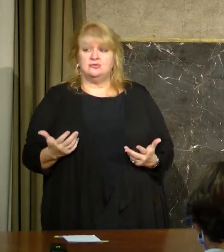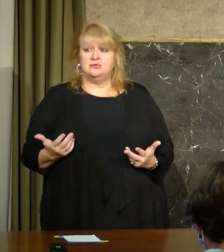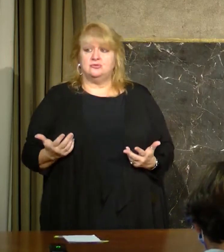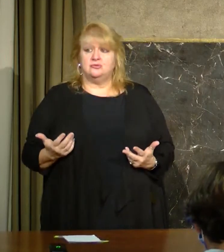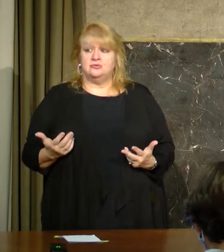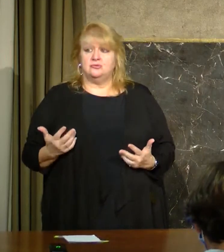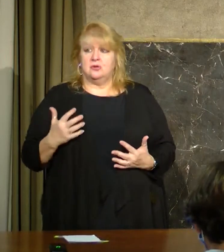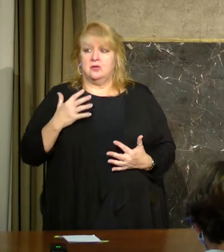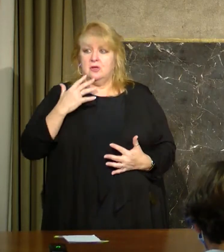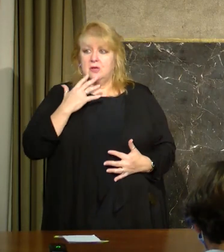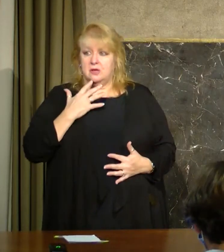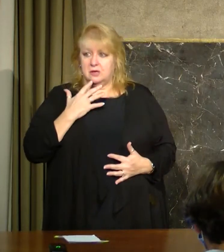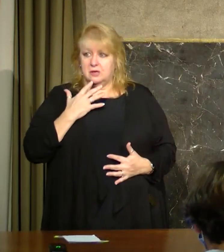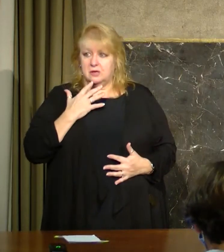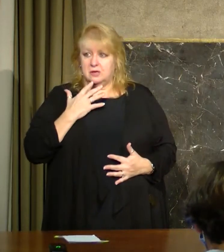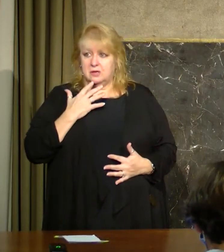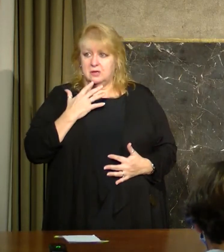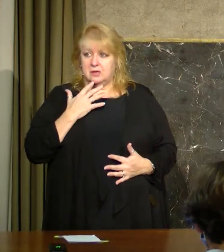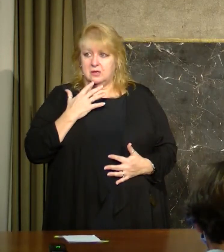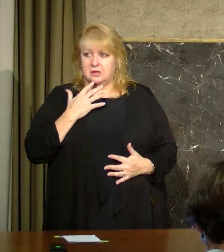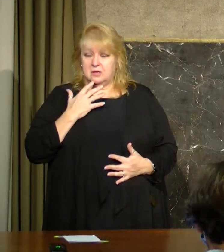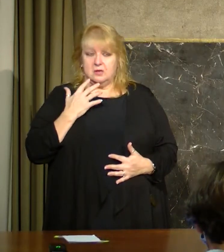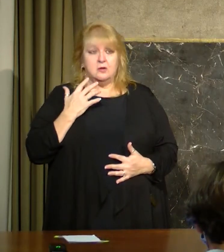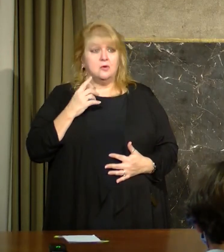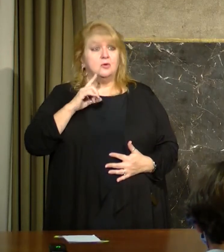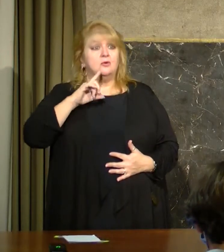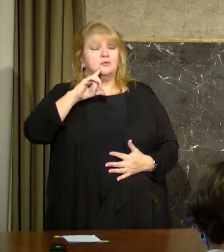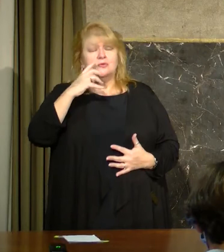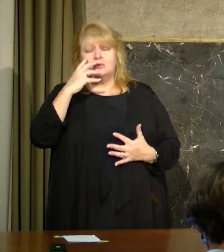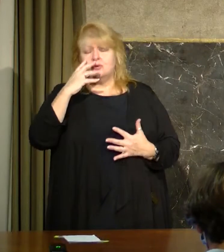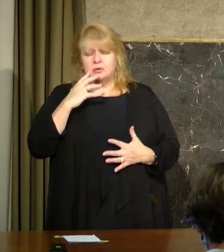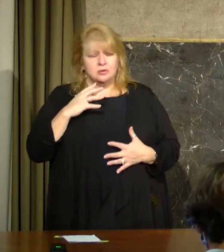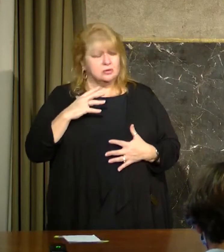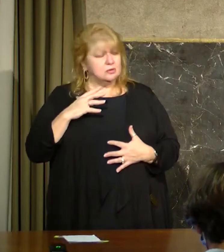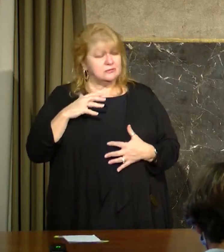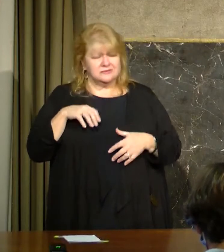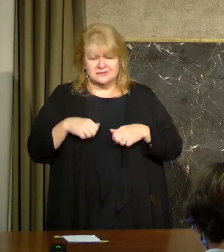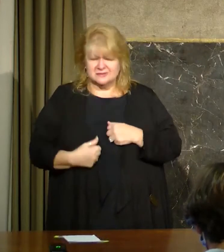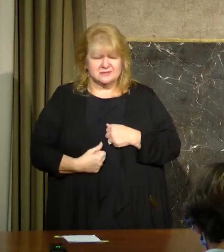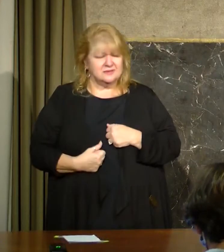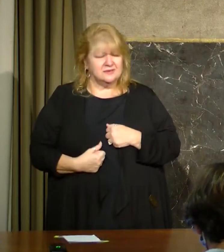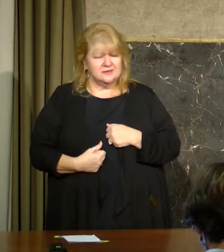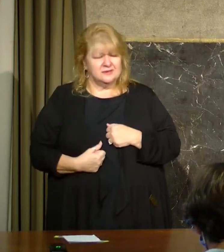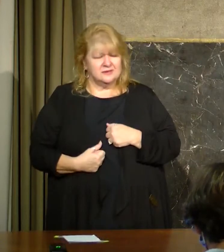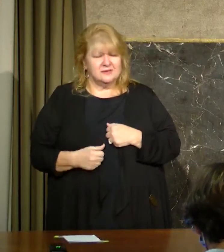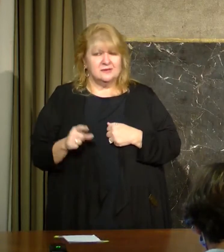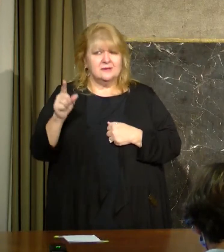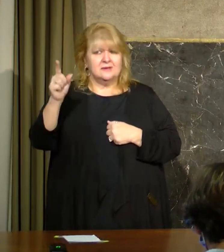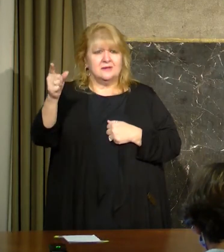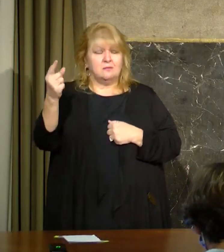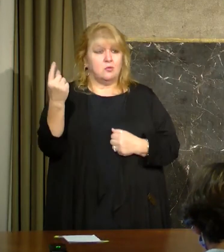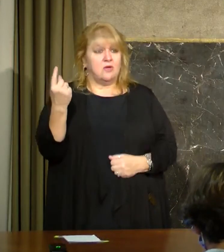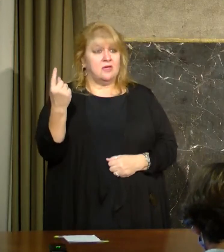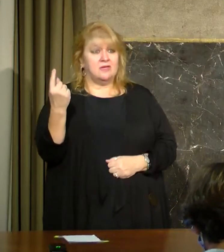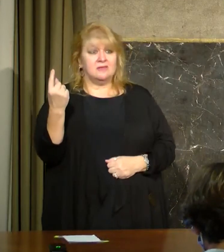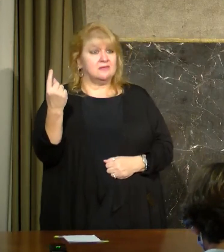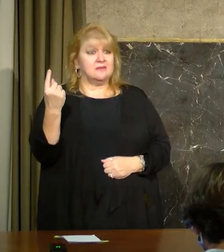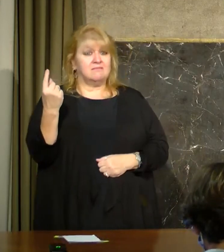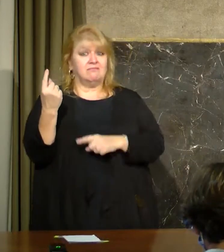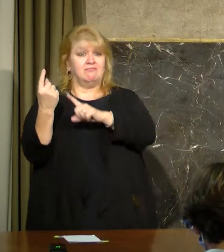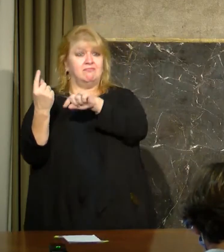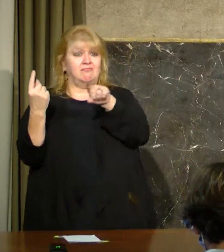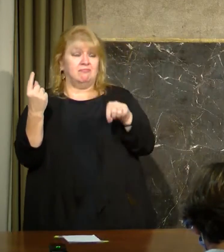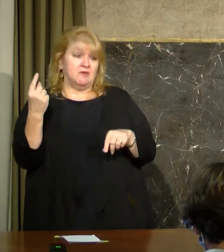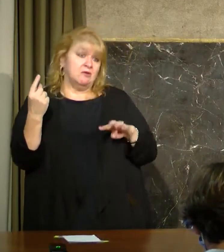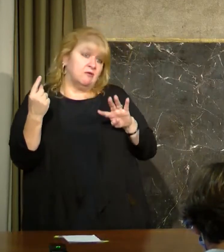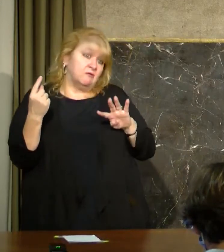It's incredibly tragic, and yet there's many, many more tragedies like that in Louisiana